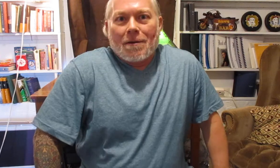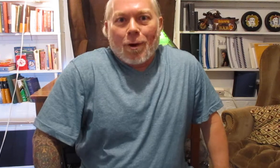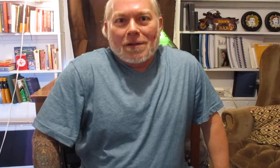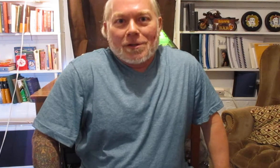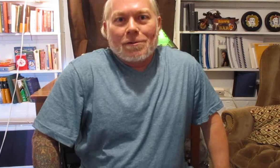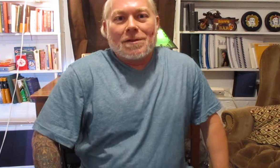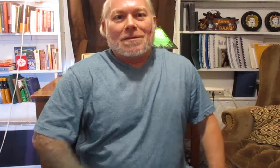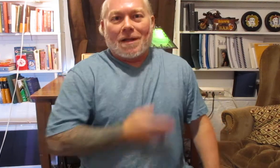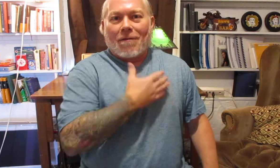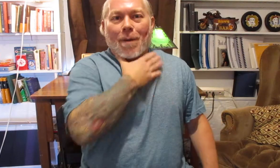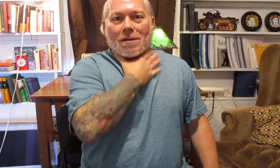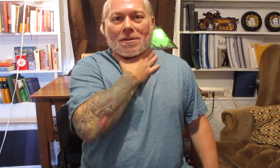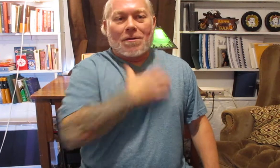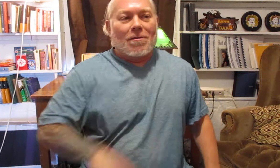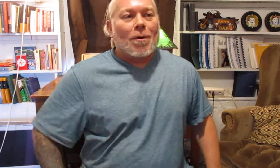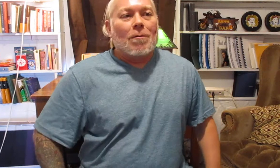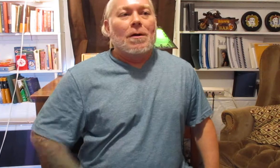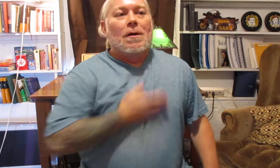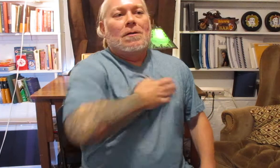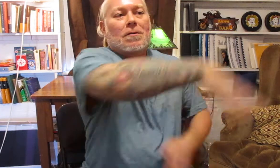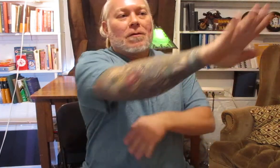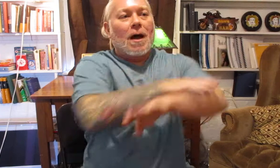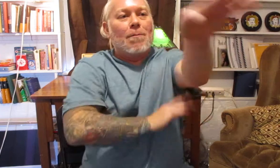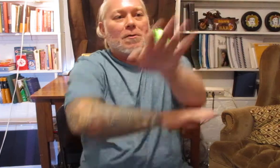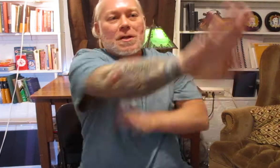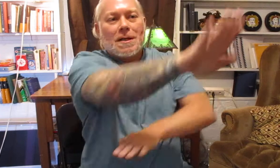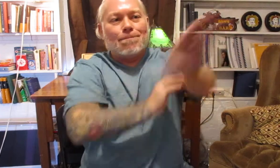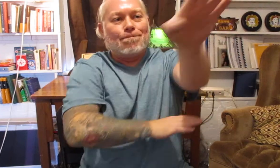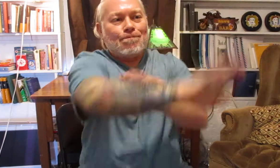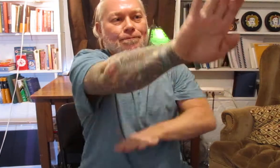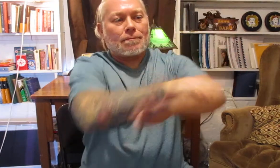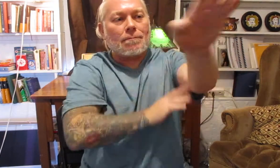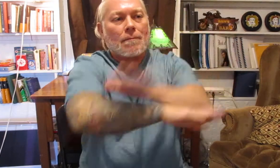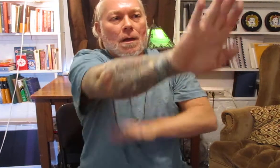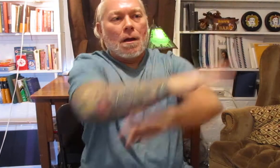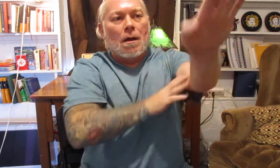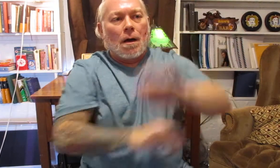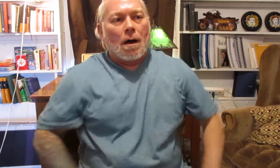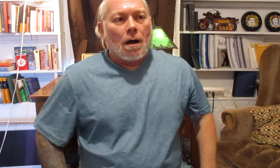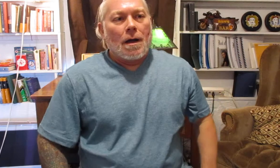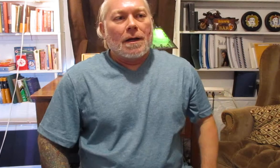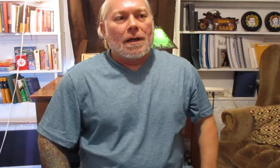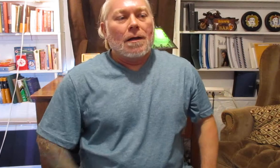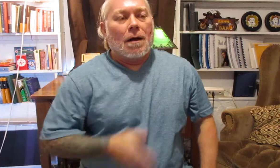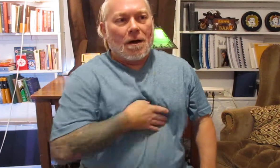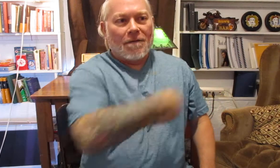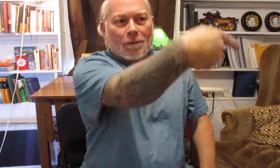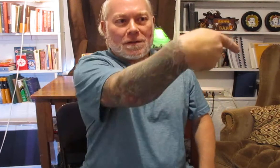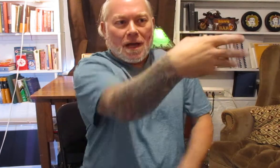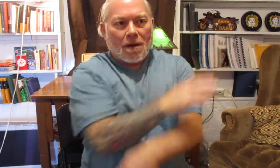why it's used instead of a punch to the throat so you've got Bougie uh and again uh Folk Sao